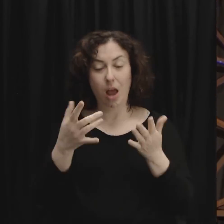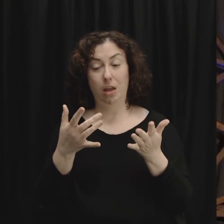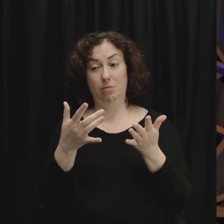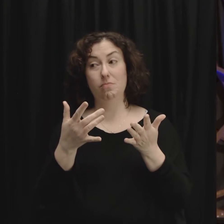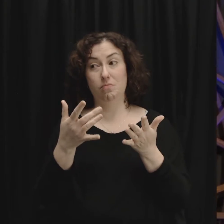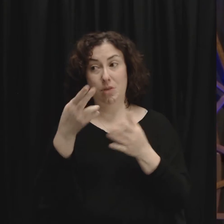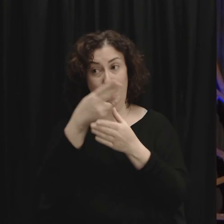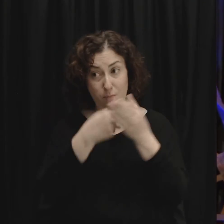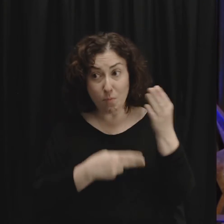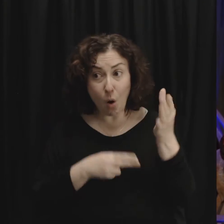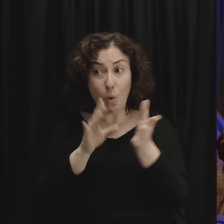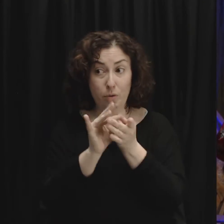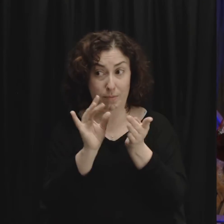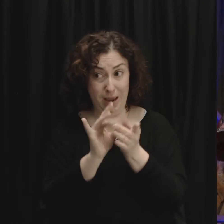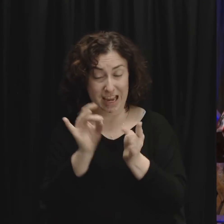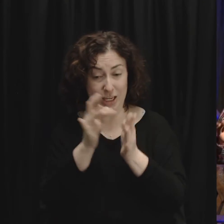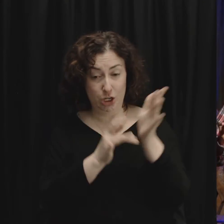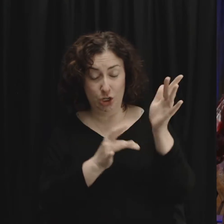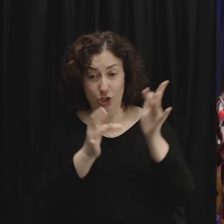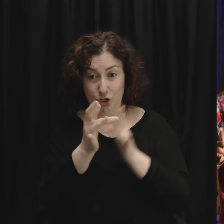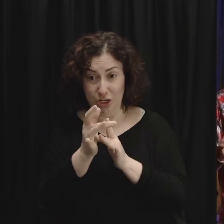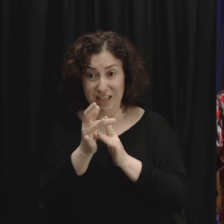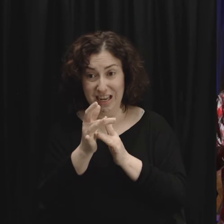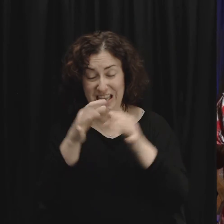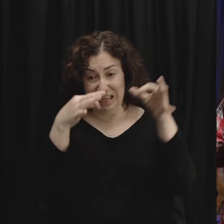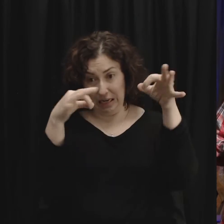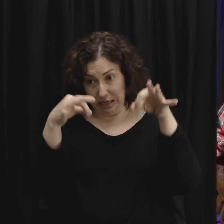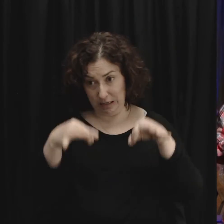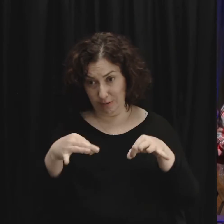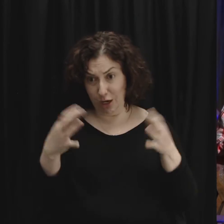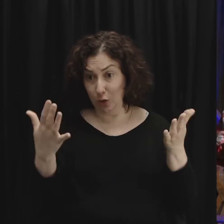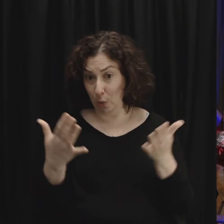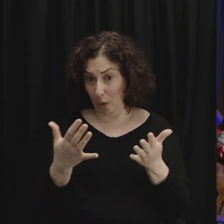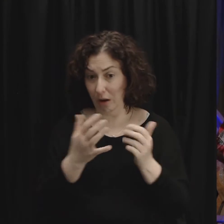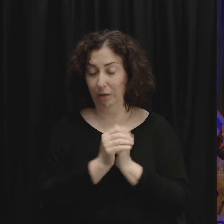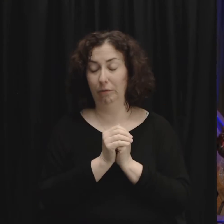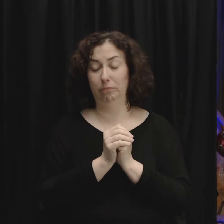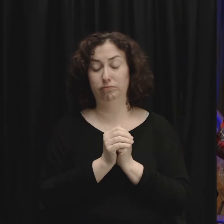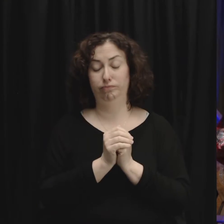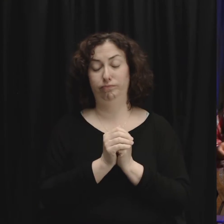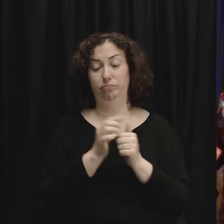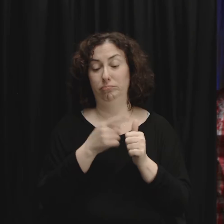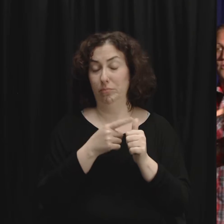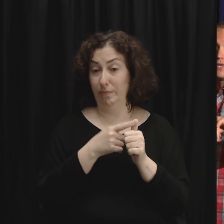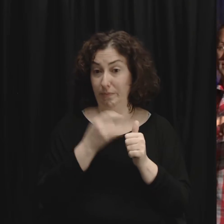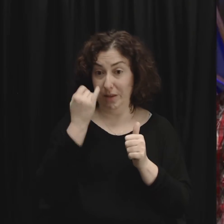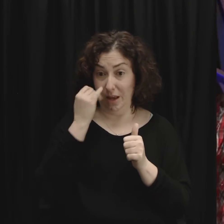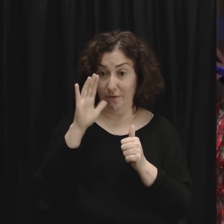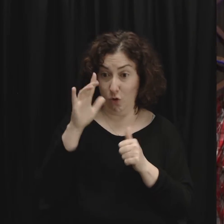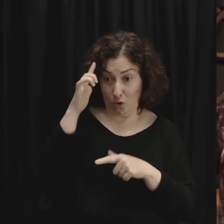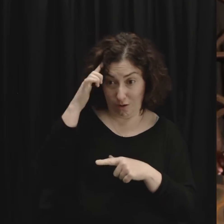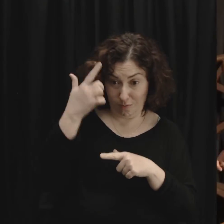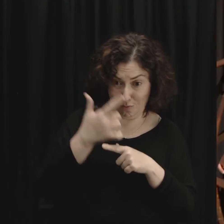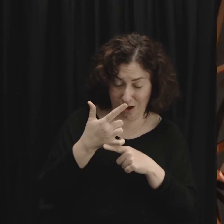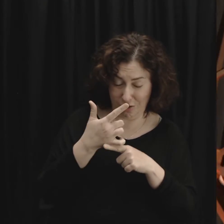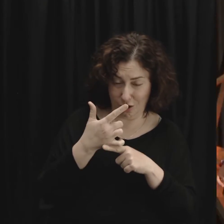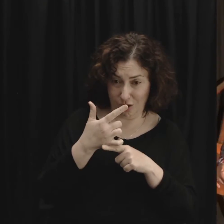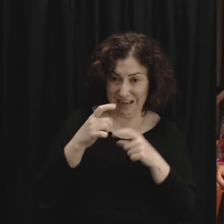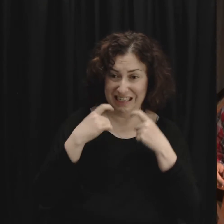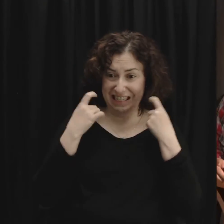in both of those passages and what he's telling us is this in one he says if your brother has sinned against you go and show him